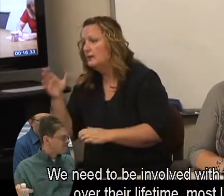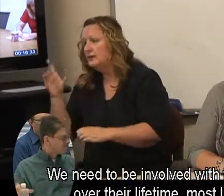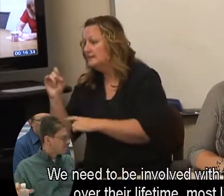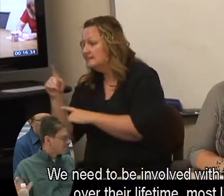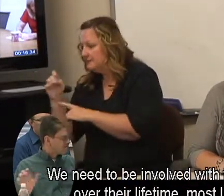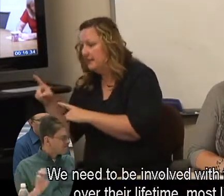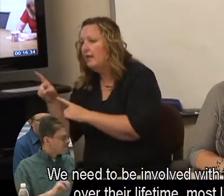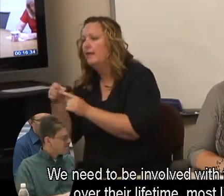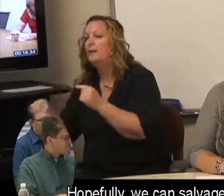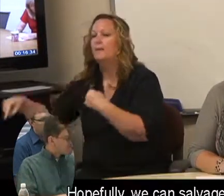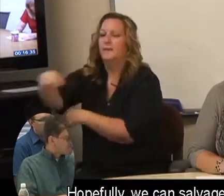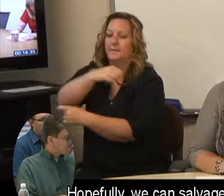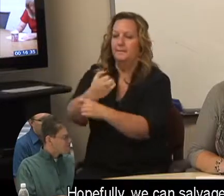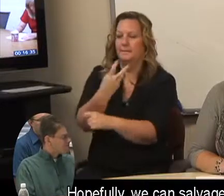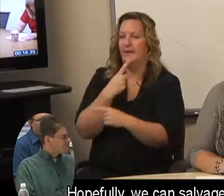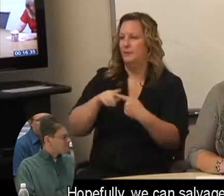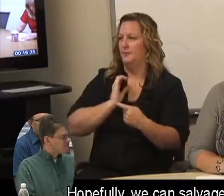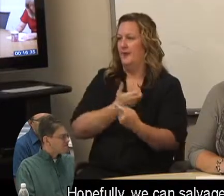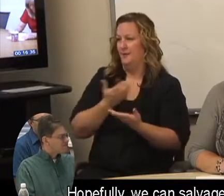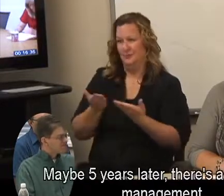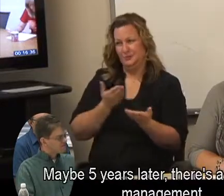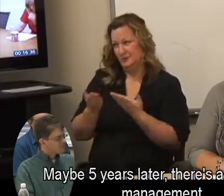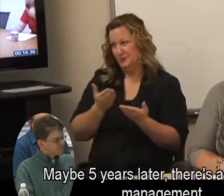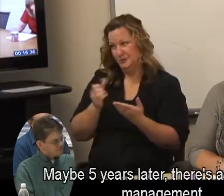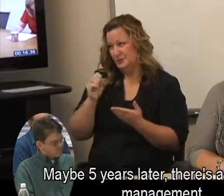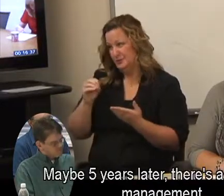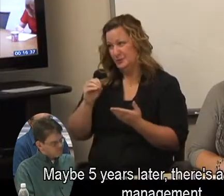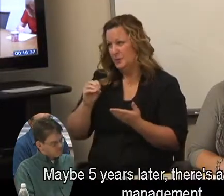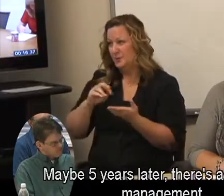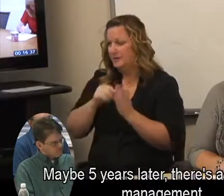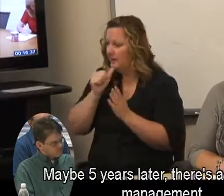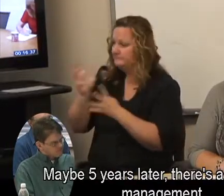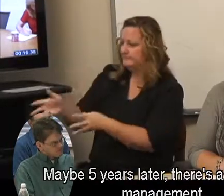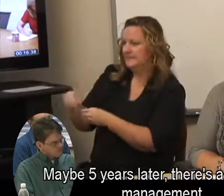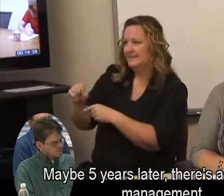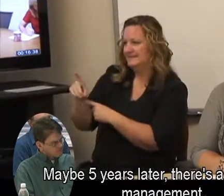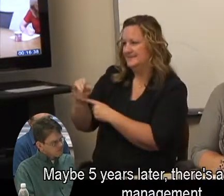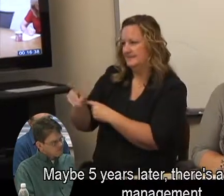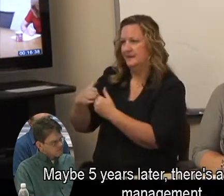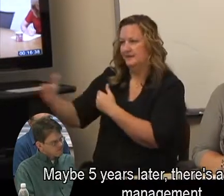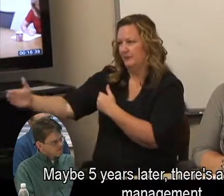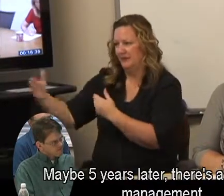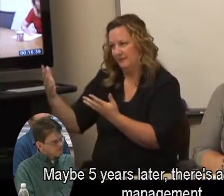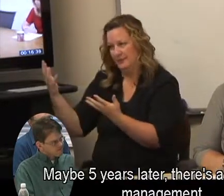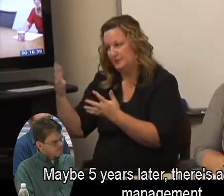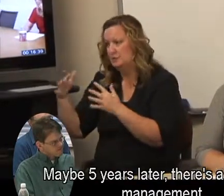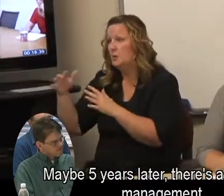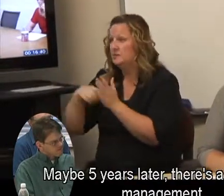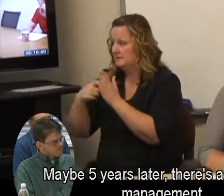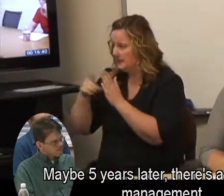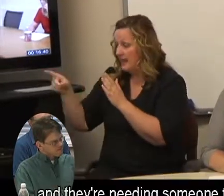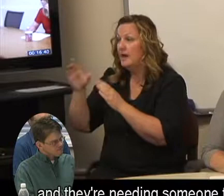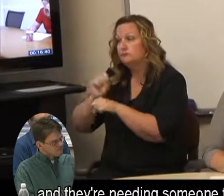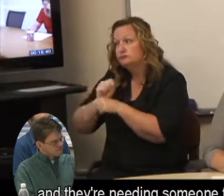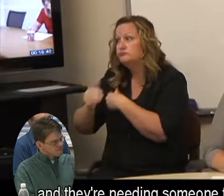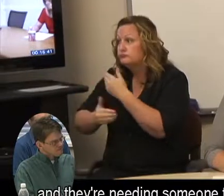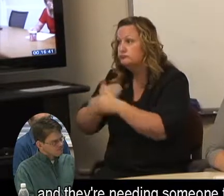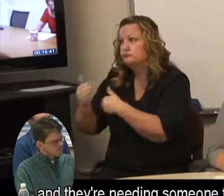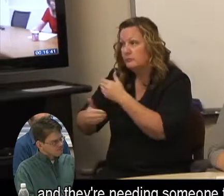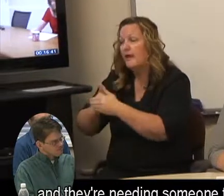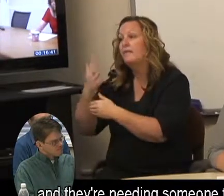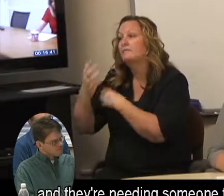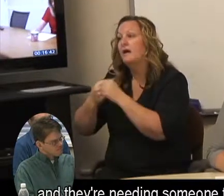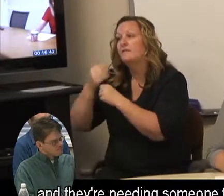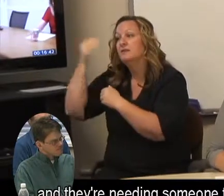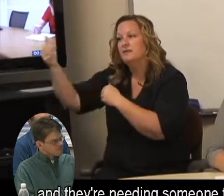We're going to be involved with their case over their lifetime, likely. Hopefully we can salvage a job. Sometimes, like, five years later, there's a change in management.